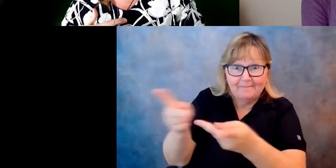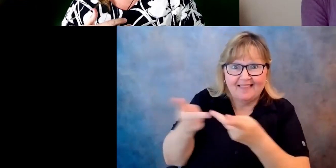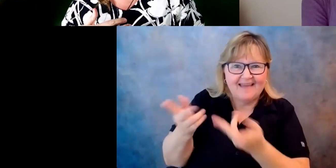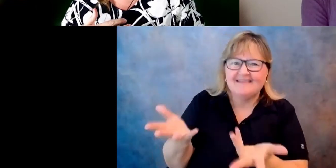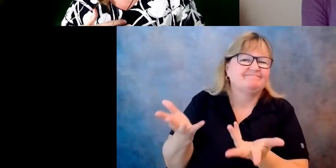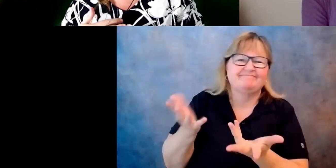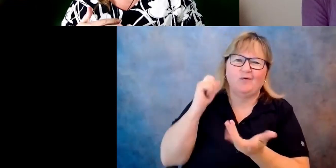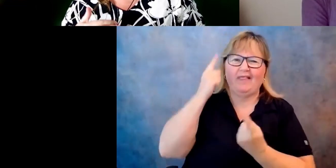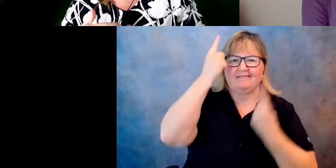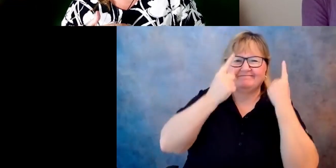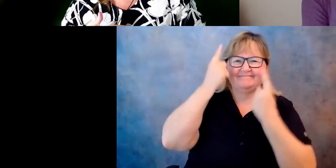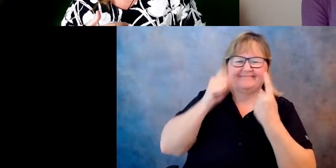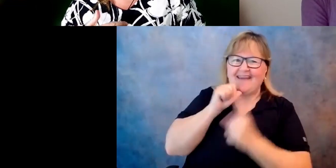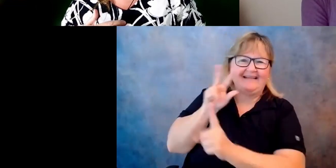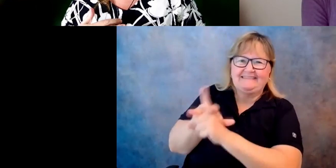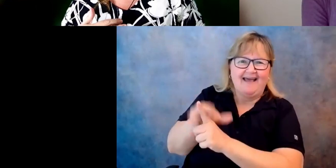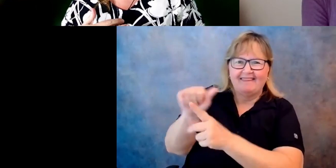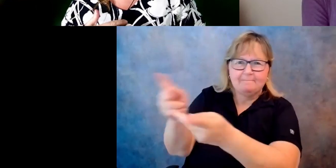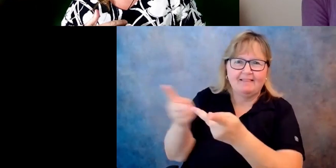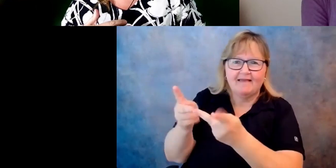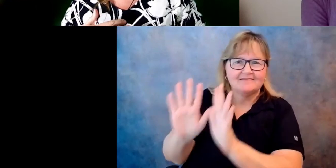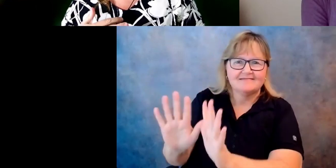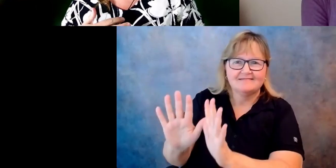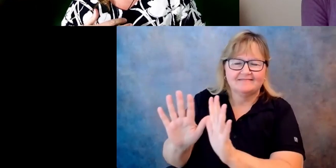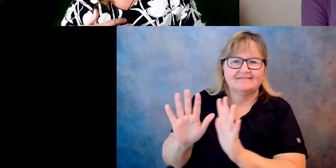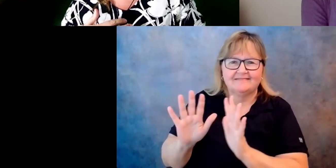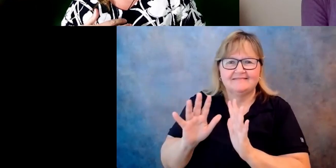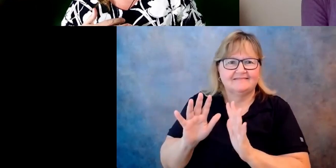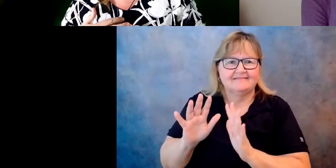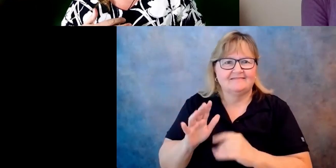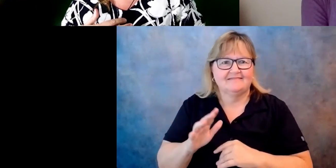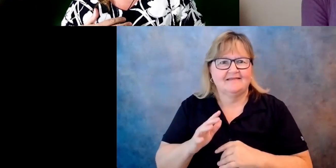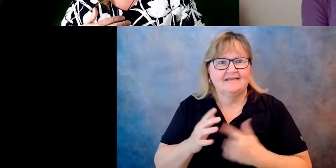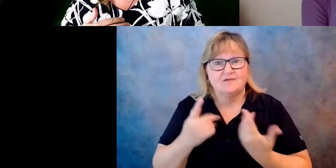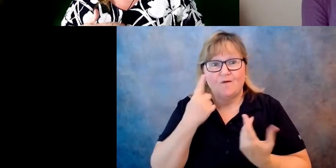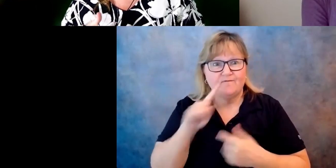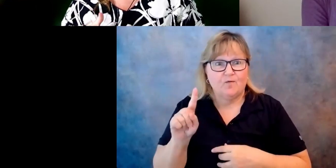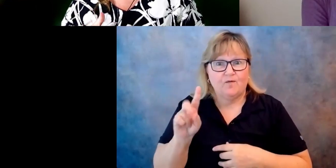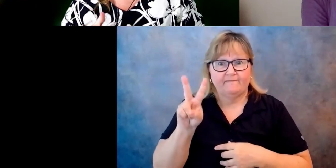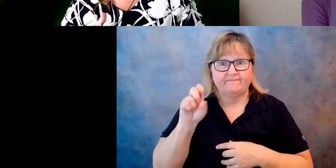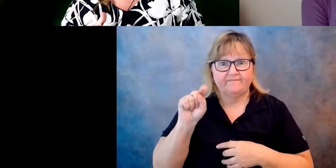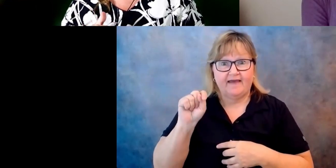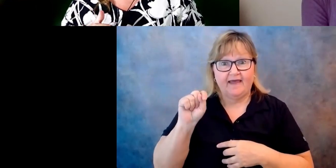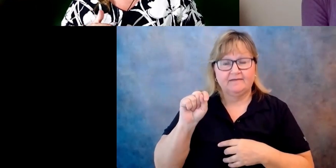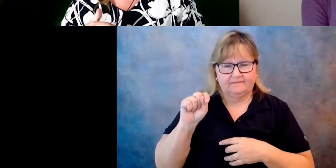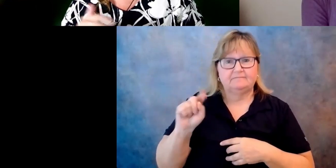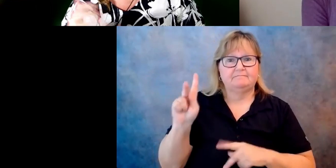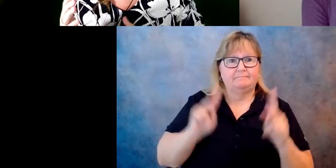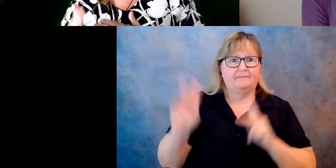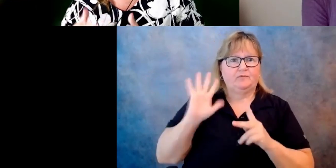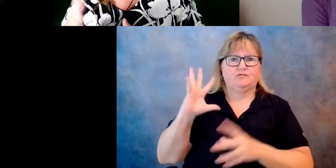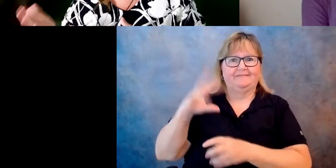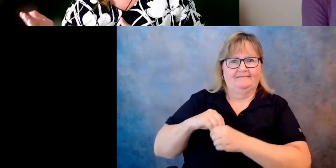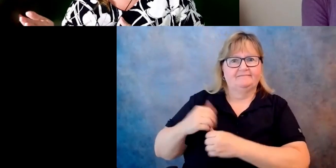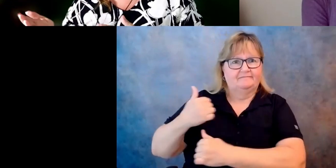reconsider that assignment. Um, so for veterans, you know, a lot of veterans are, are then